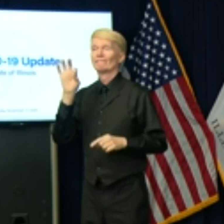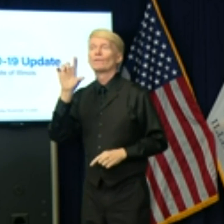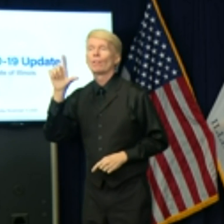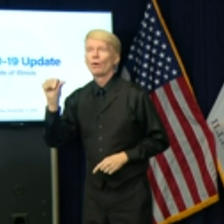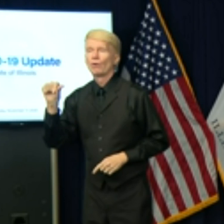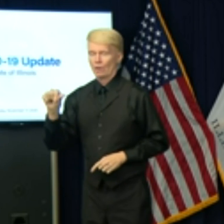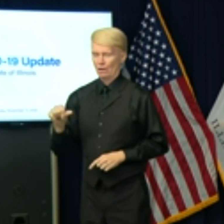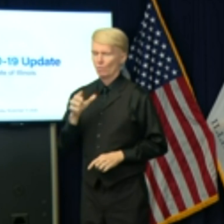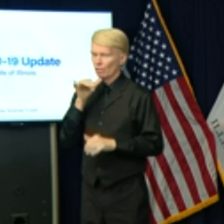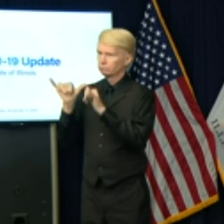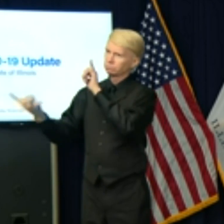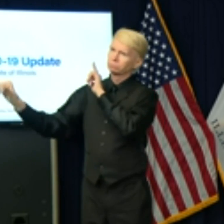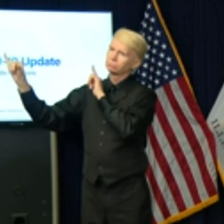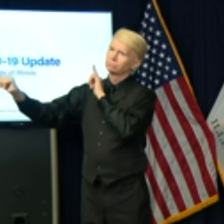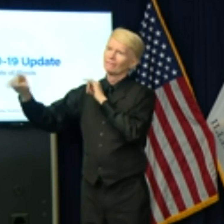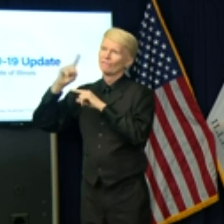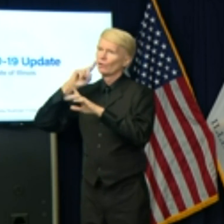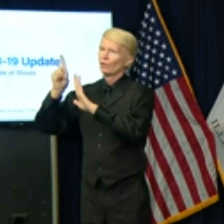why.